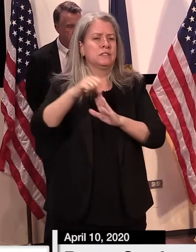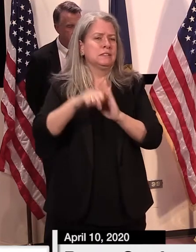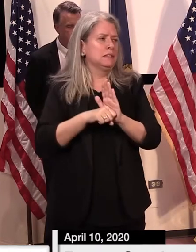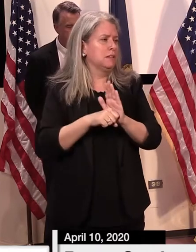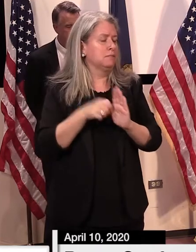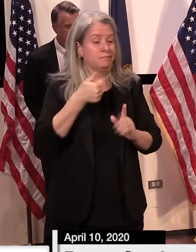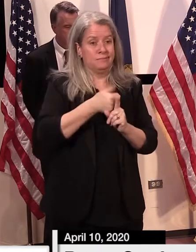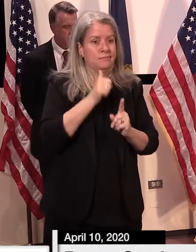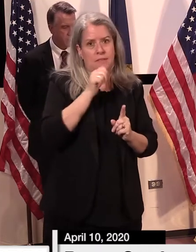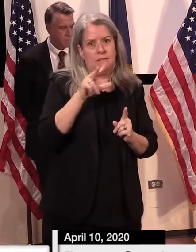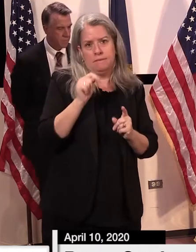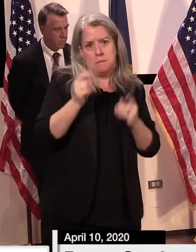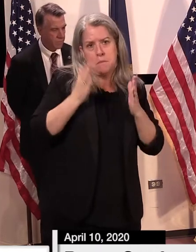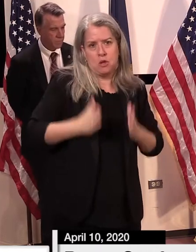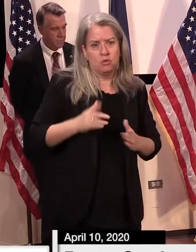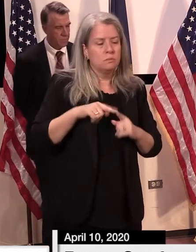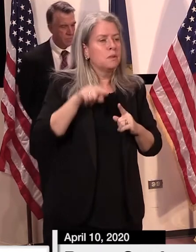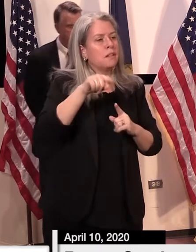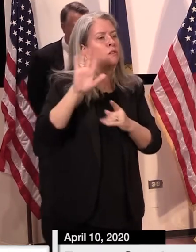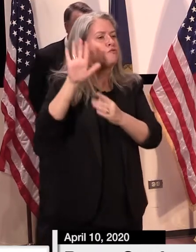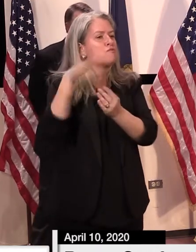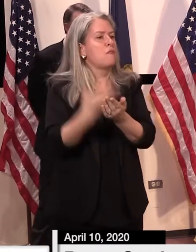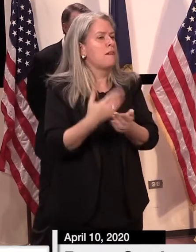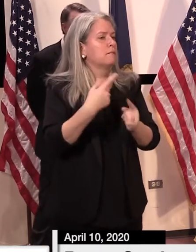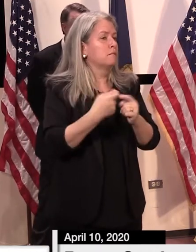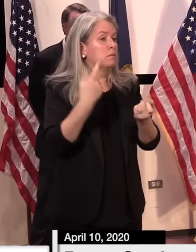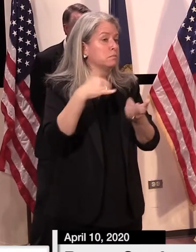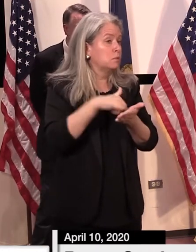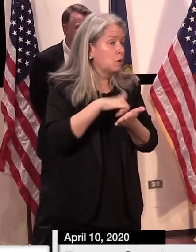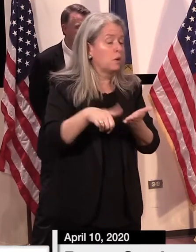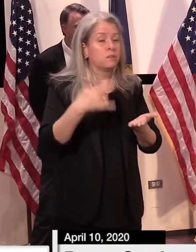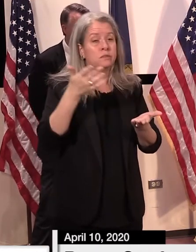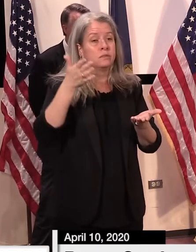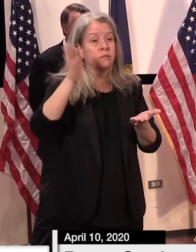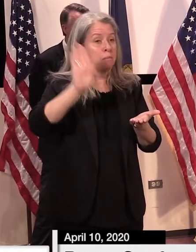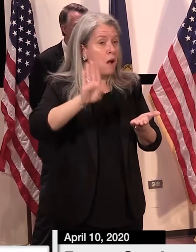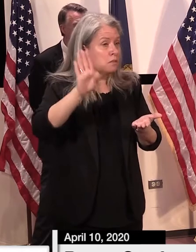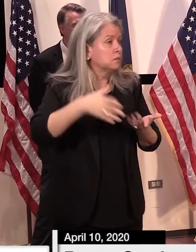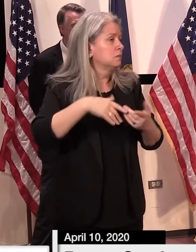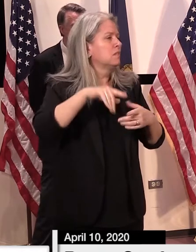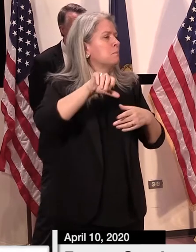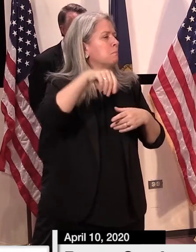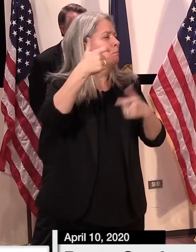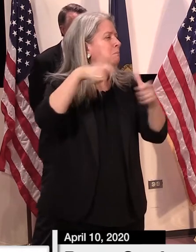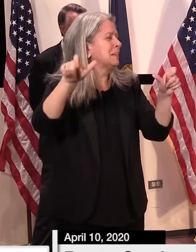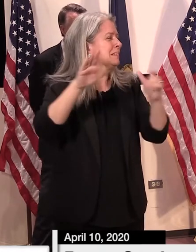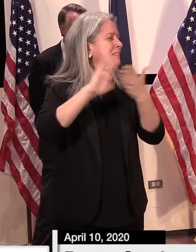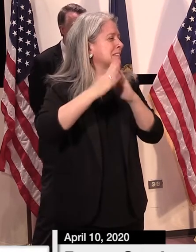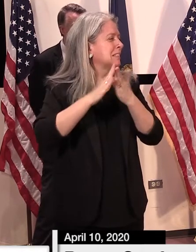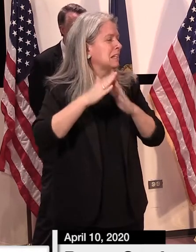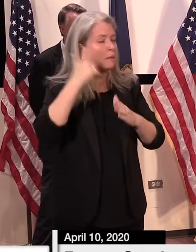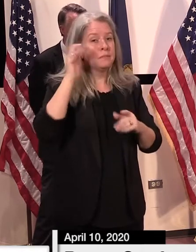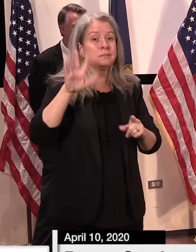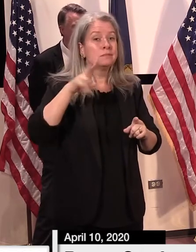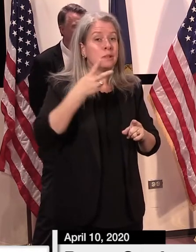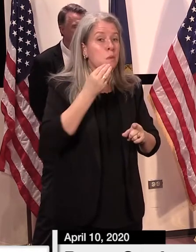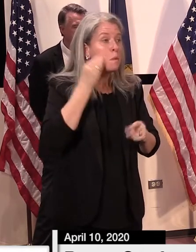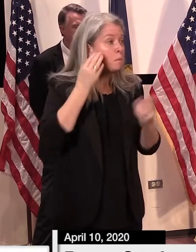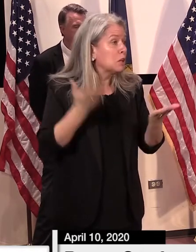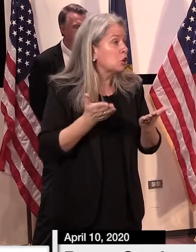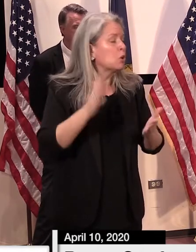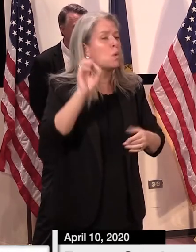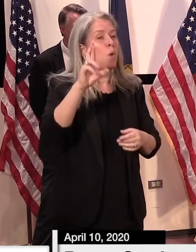that were not Vermont residents that came here from New York or Boston or other metropolitan areas that were here for second homes or here